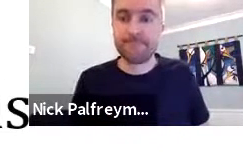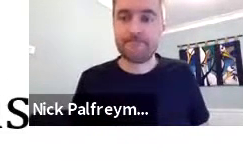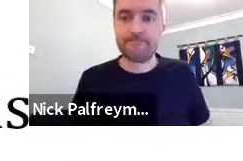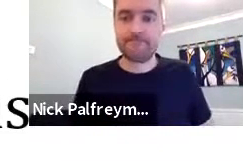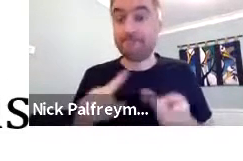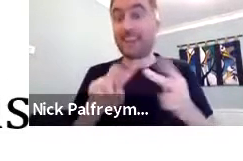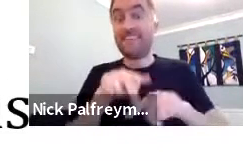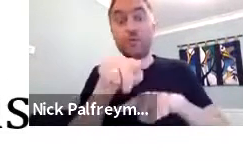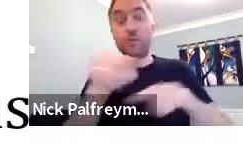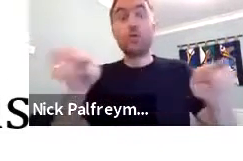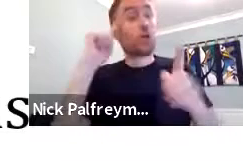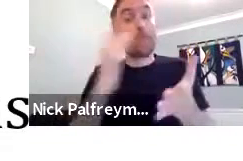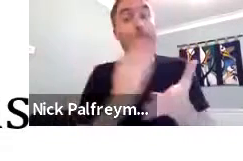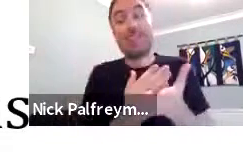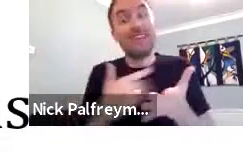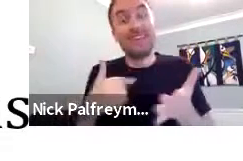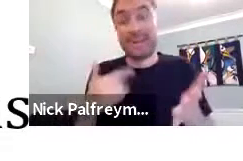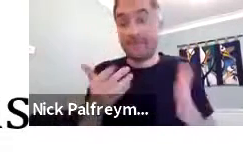with a place.